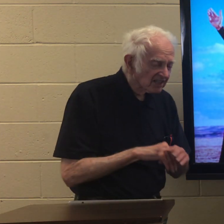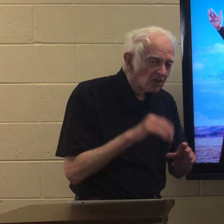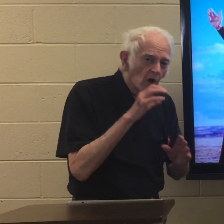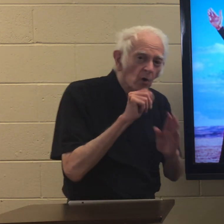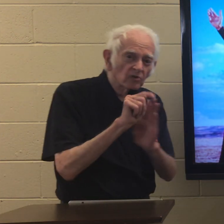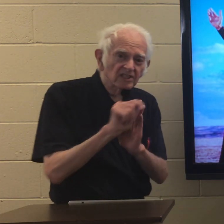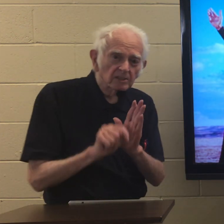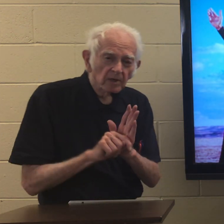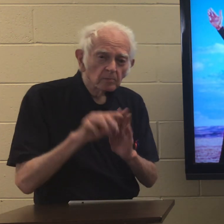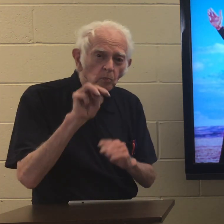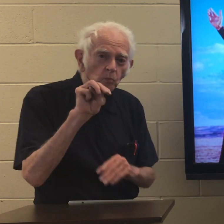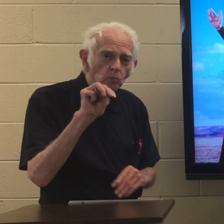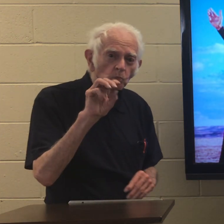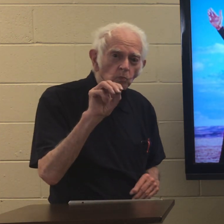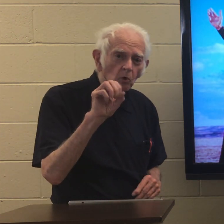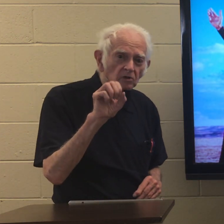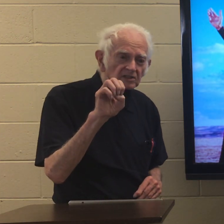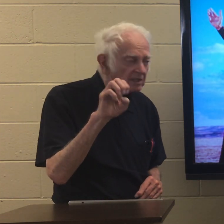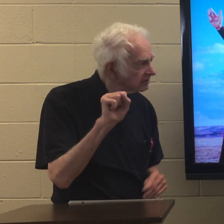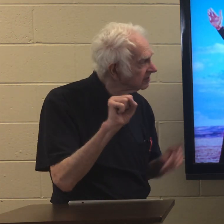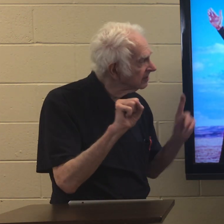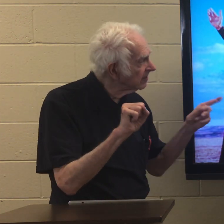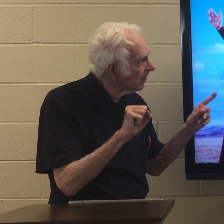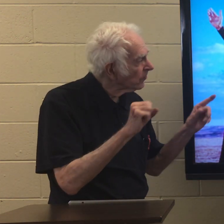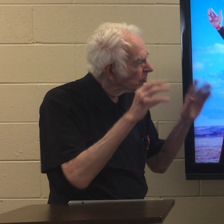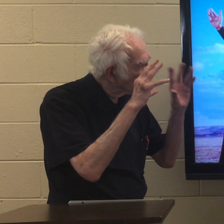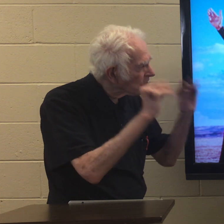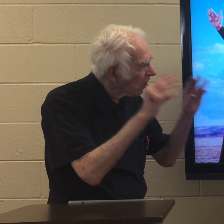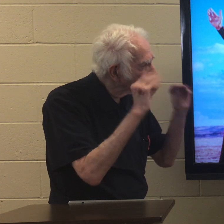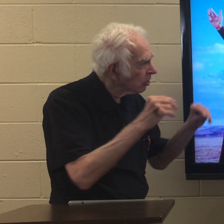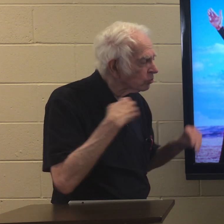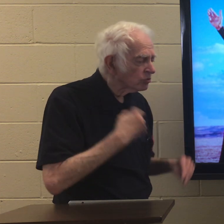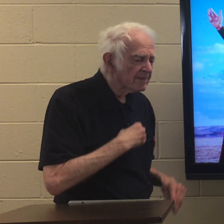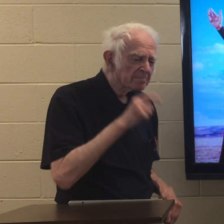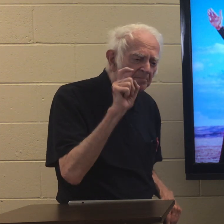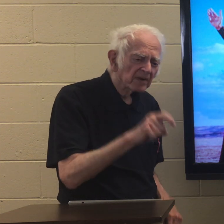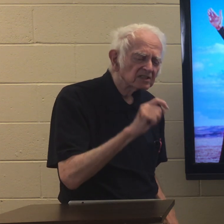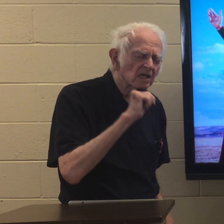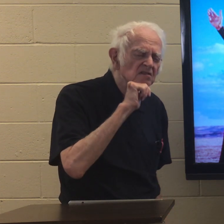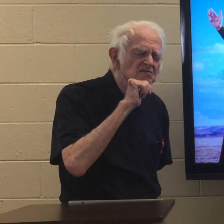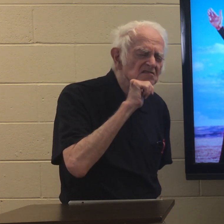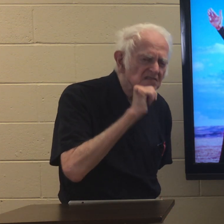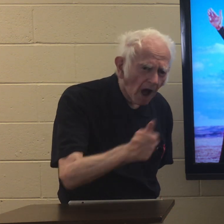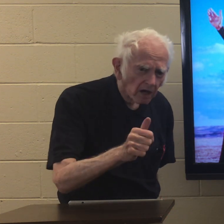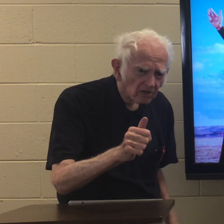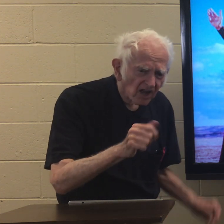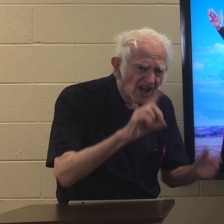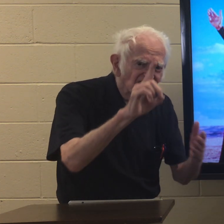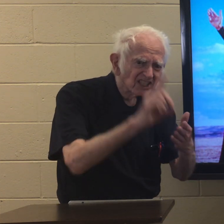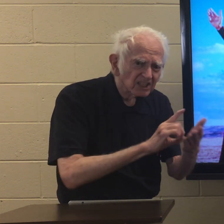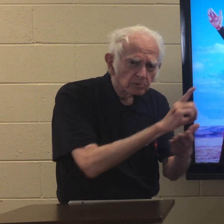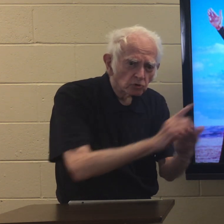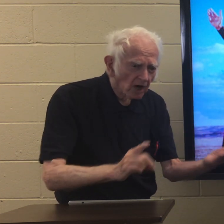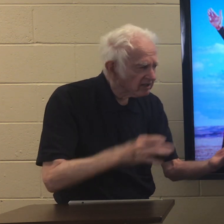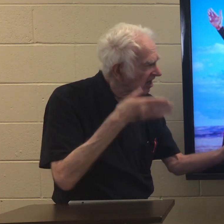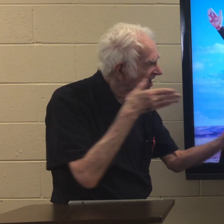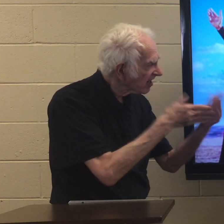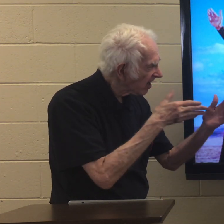In the Old Testament, Moses taught we must not discriminate against